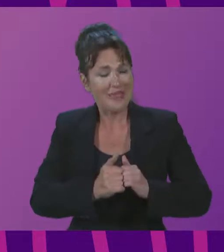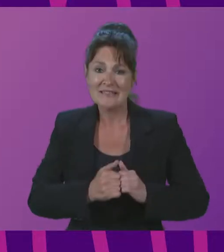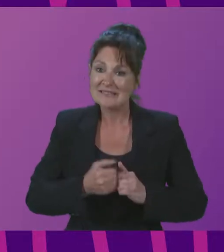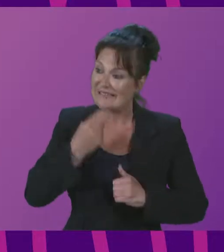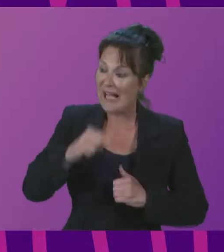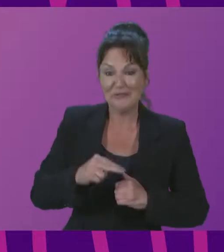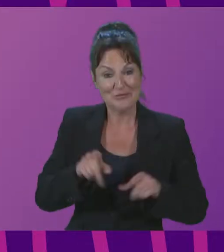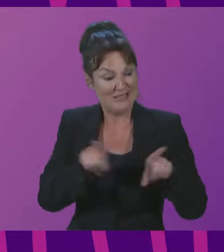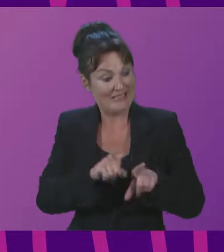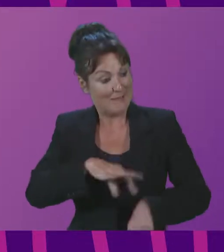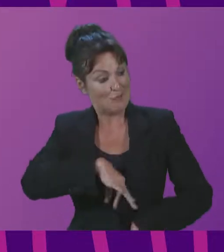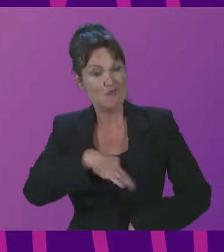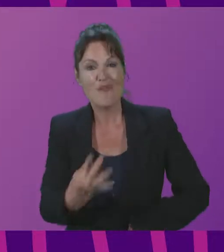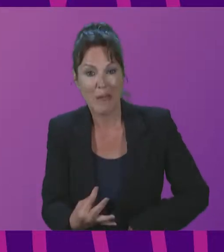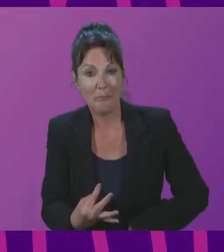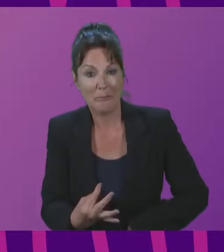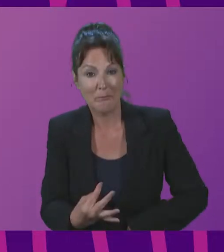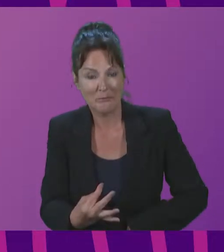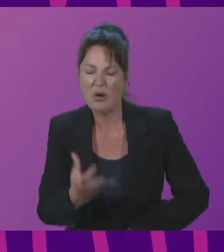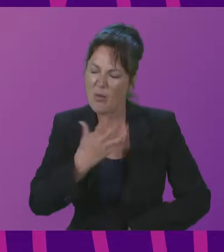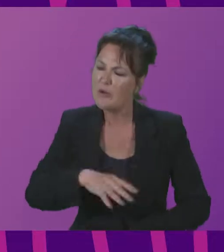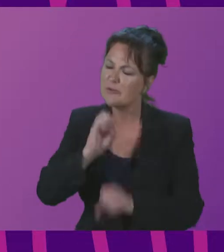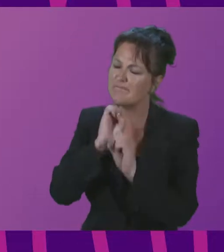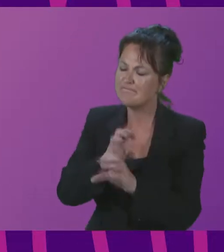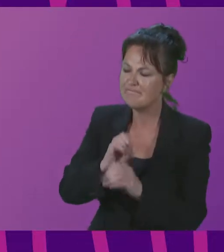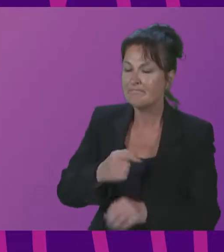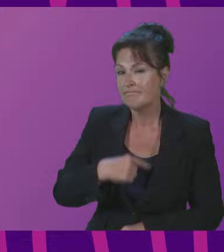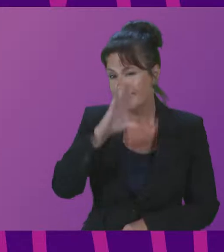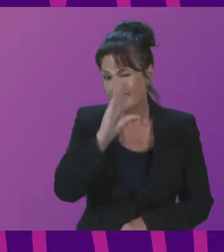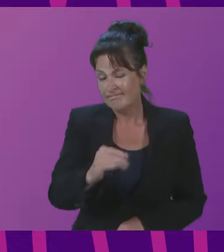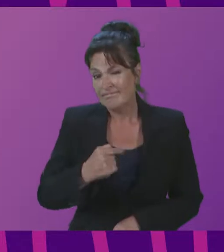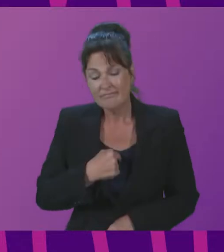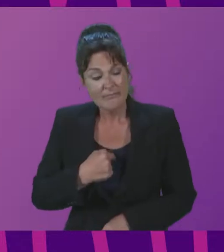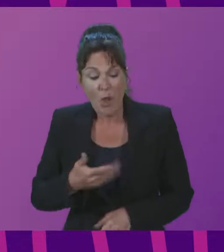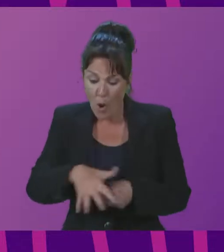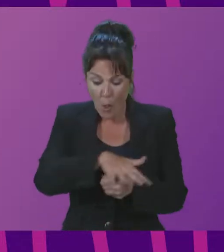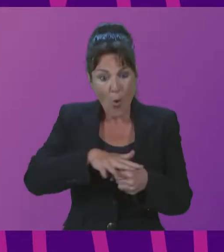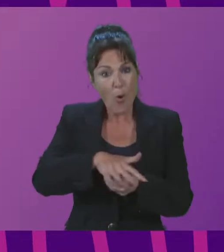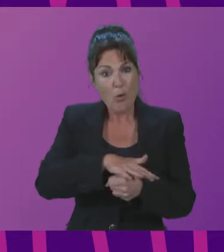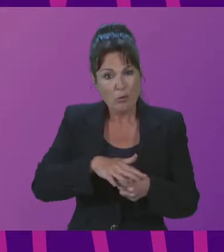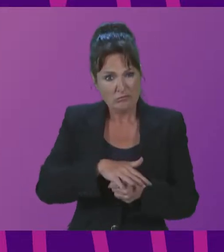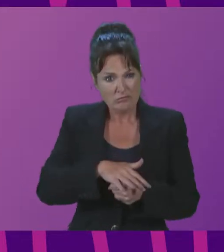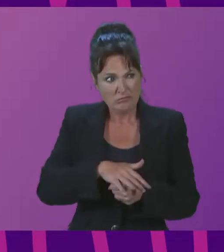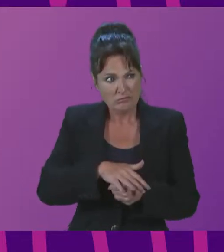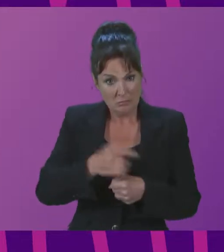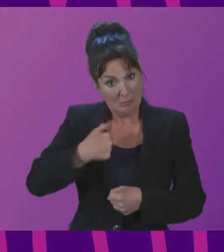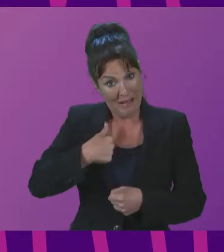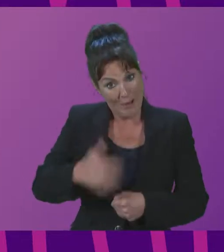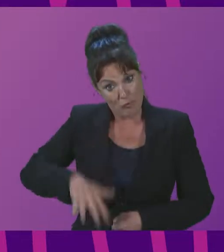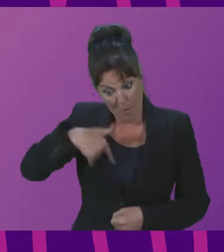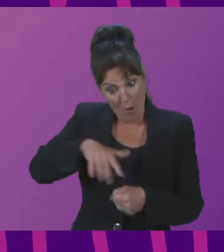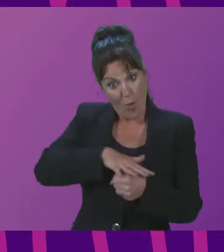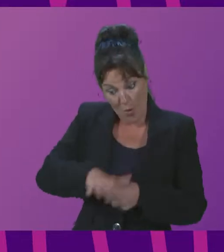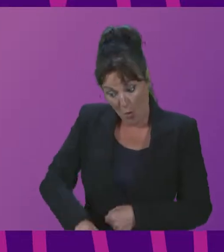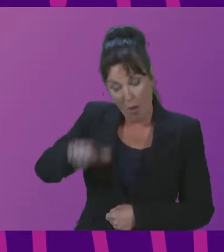Everywhere is local to someone. My local childhood village was where our national poet Robert Burns was